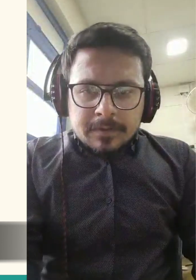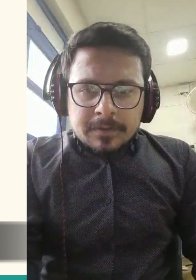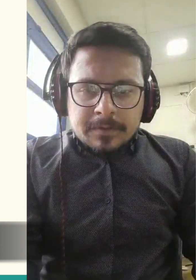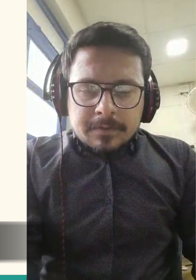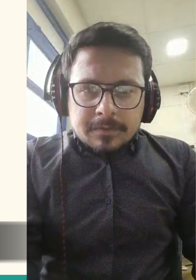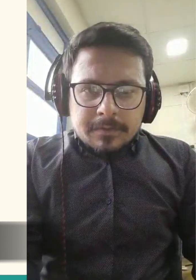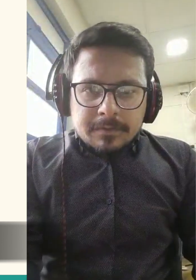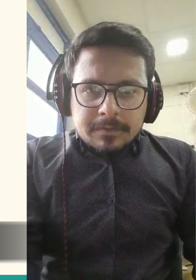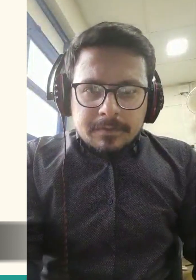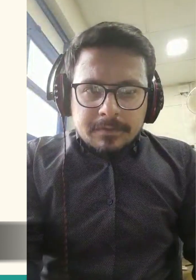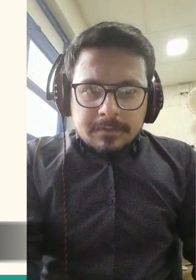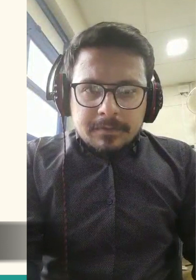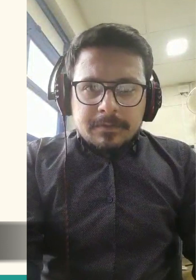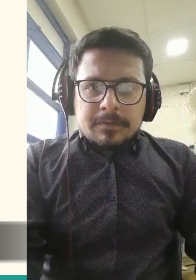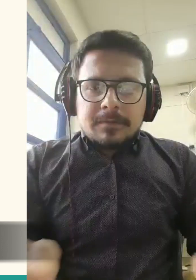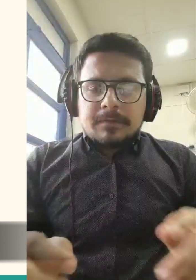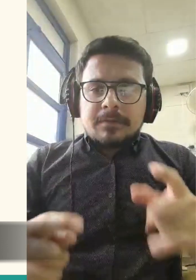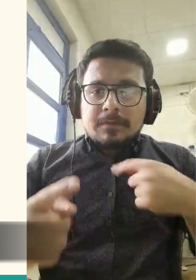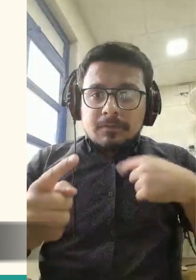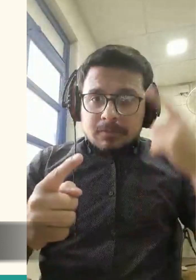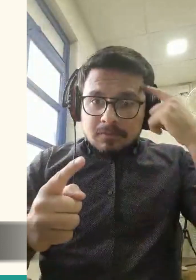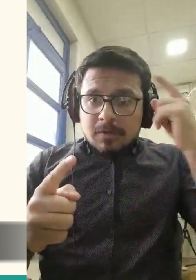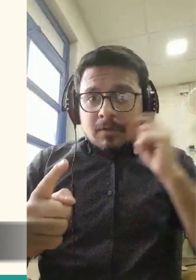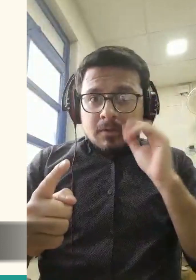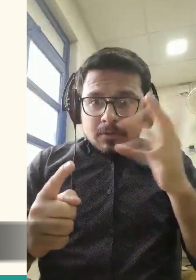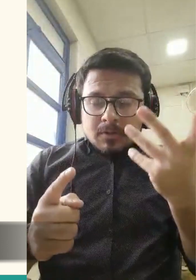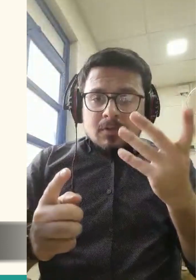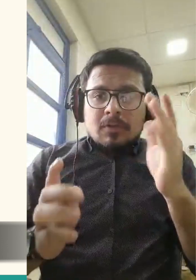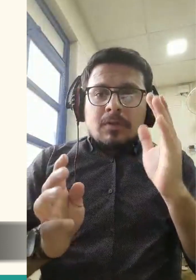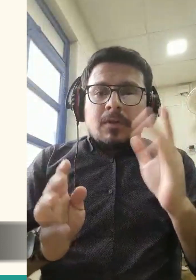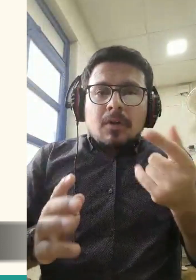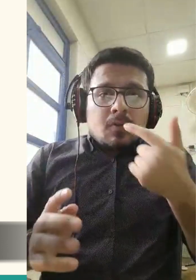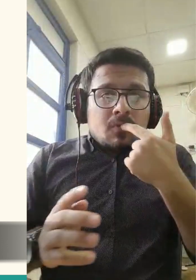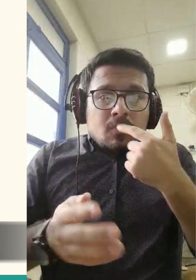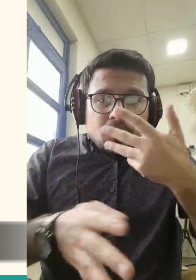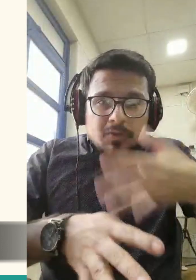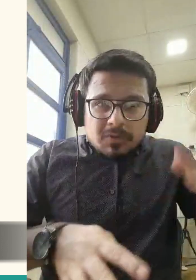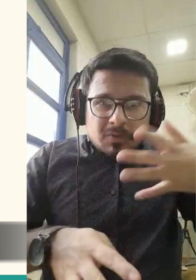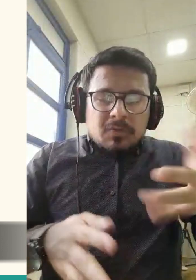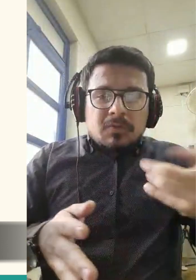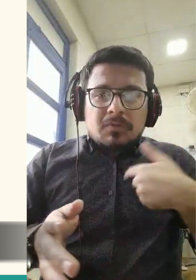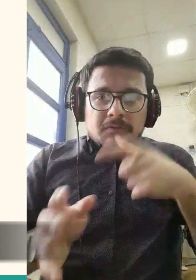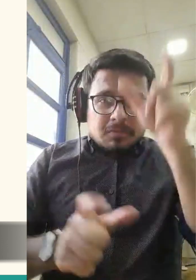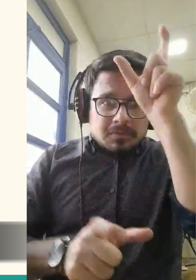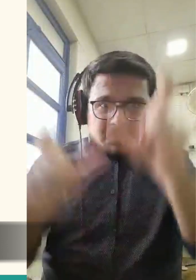place mankind generations after generations on earth.